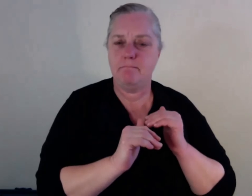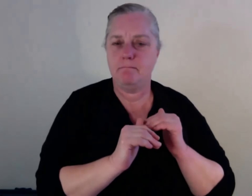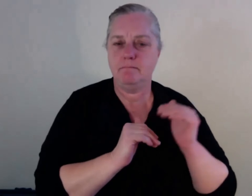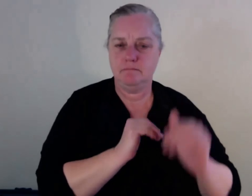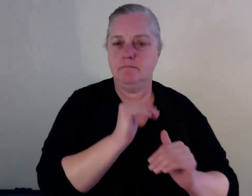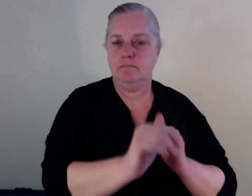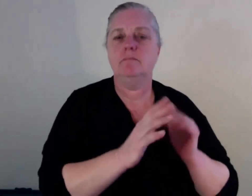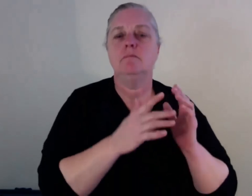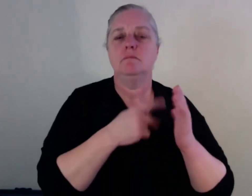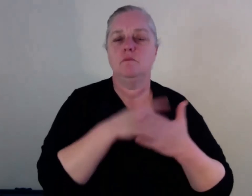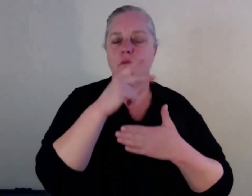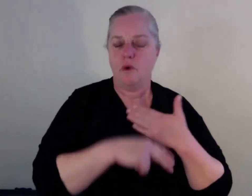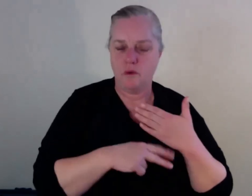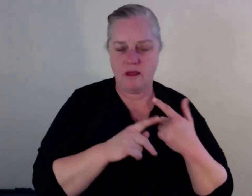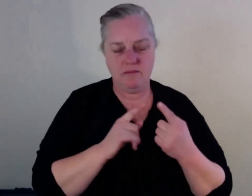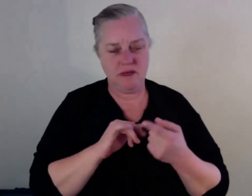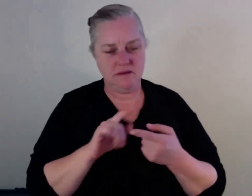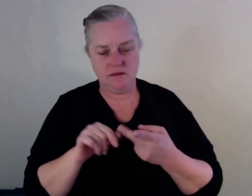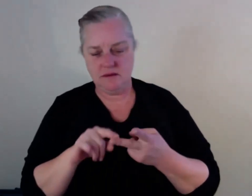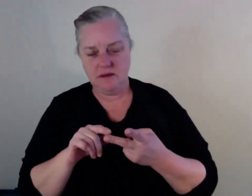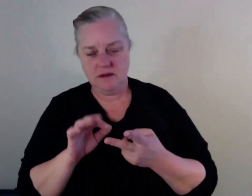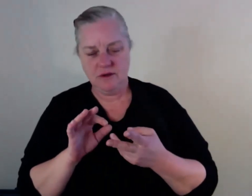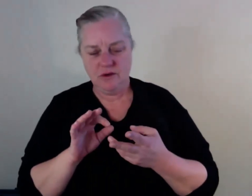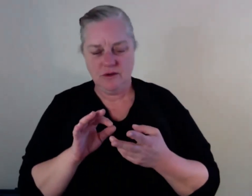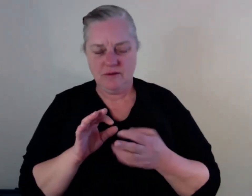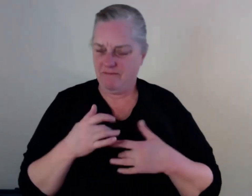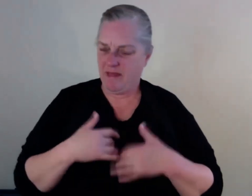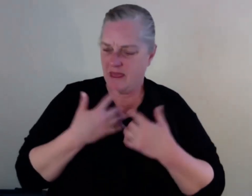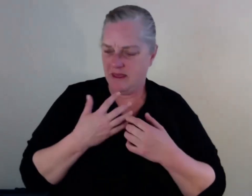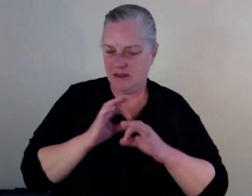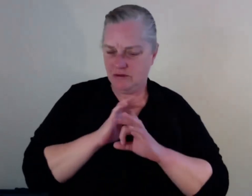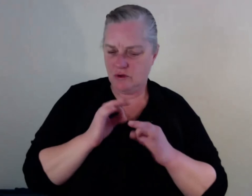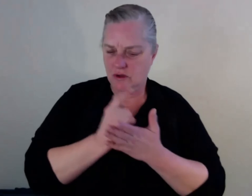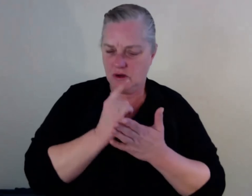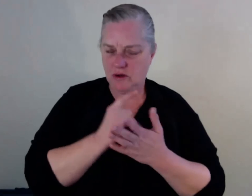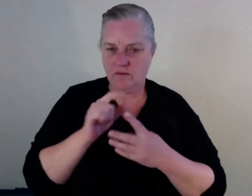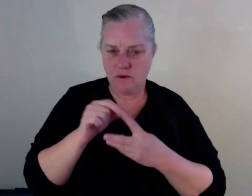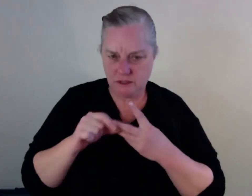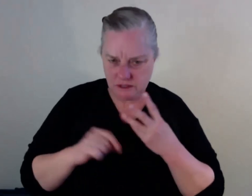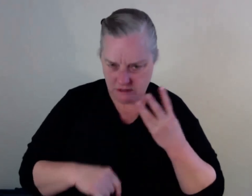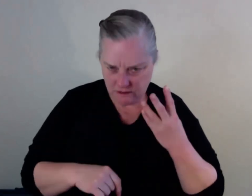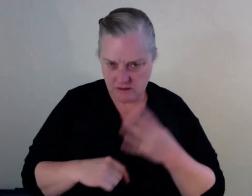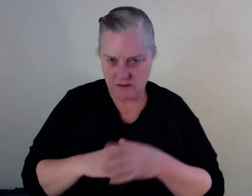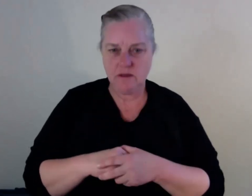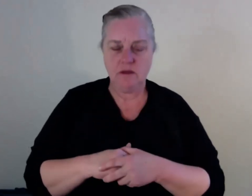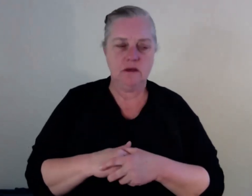models, support for actually working through all the time and space to work through what has created maybe someone